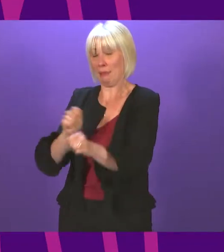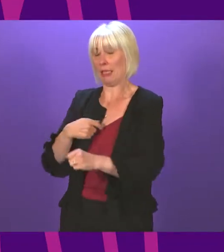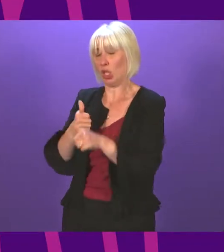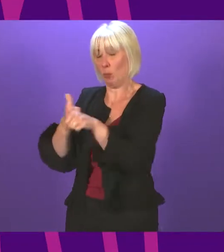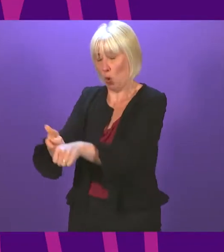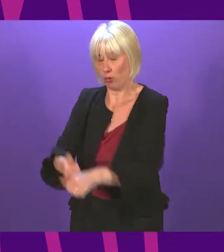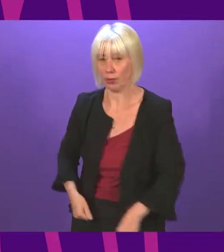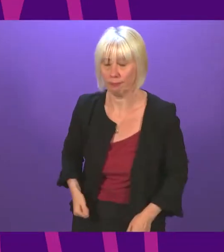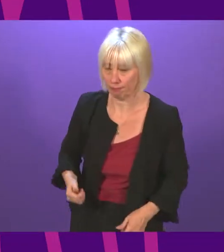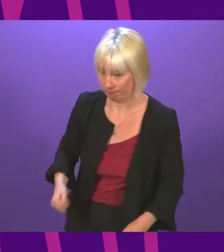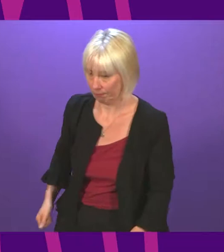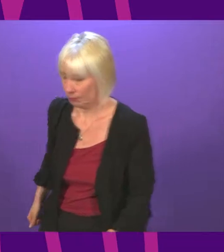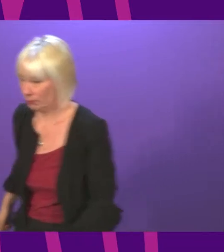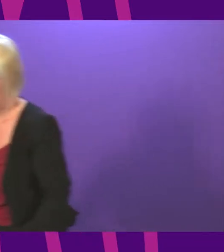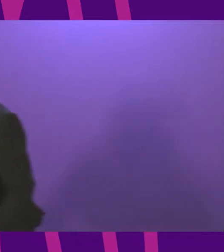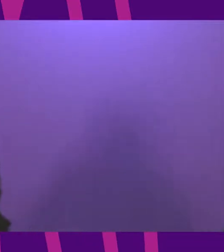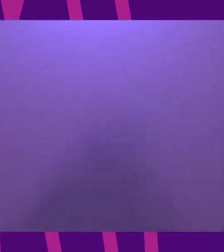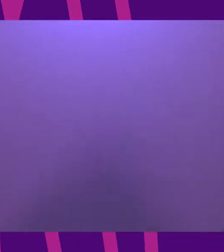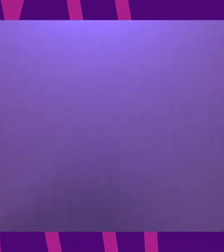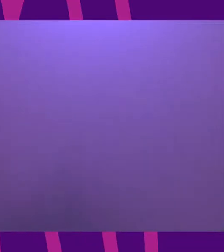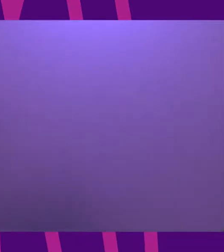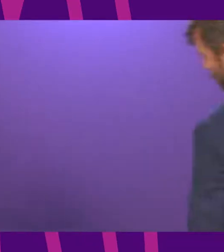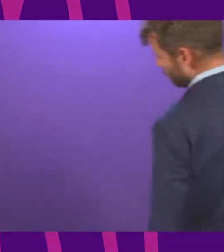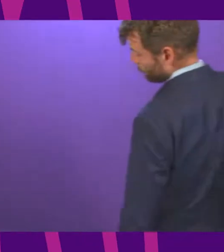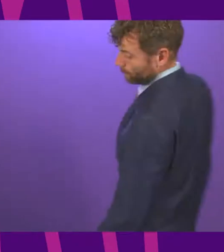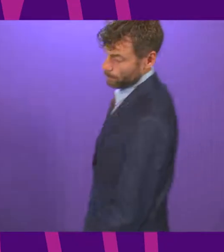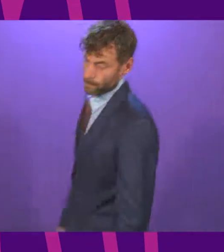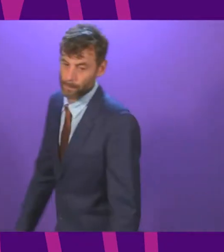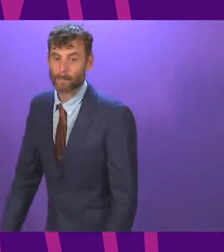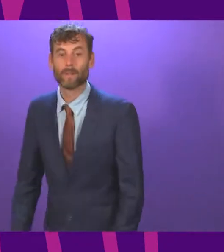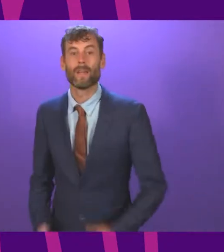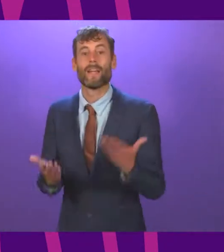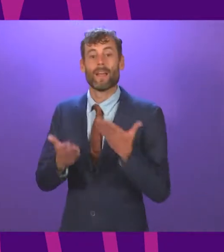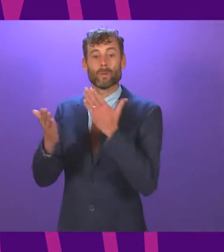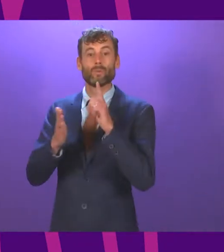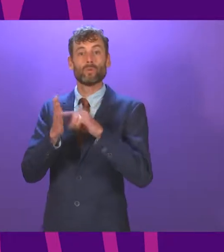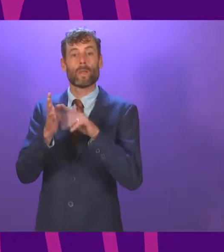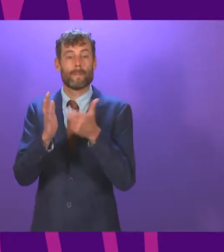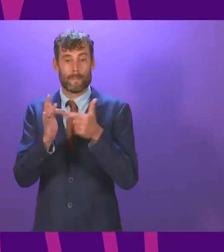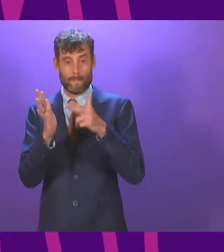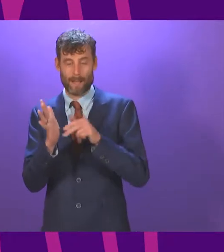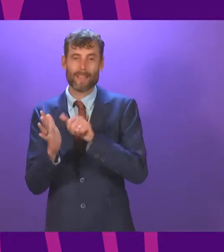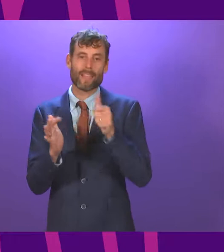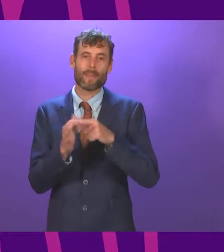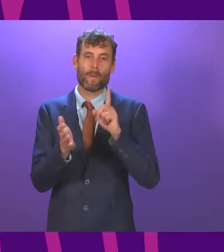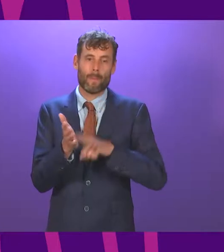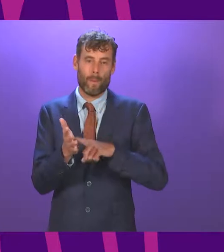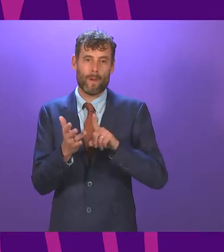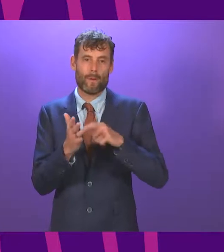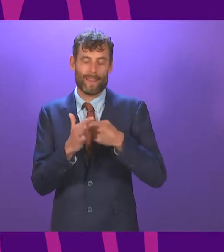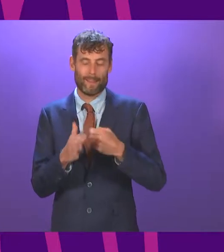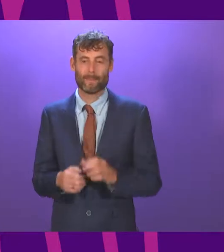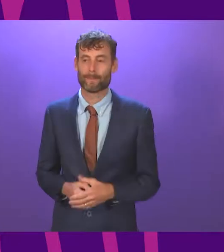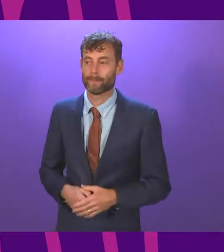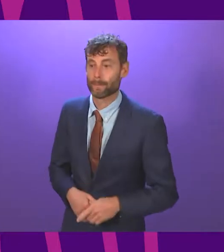Thank you. I now call Gillian Martin to be followed by Paul O'Kane. Thank you, President and Officer. The actions taken by the